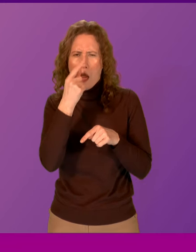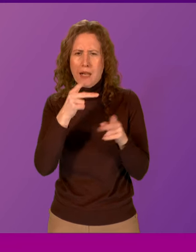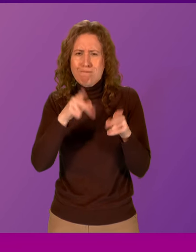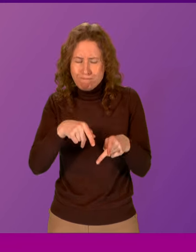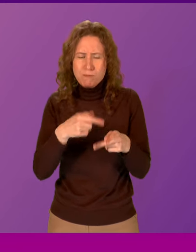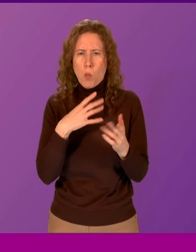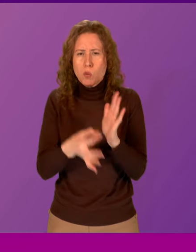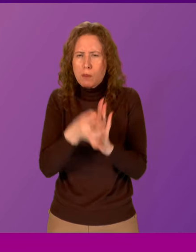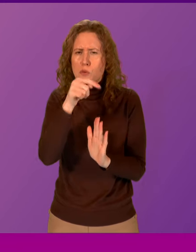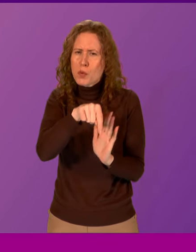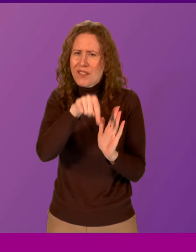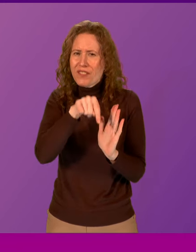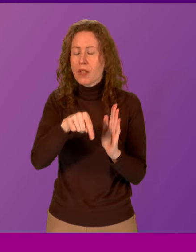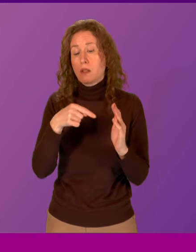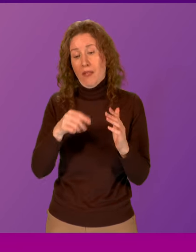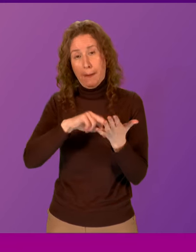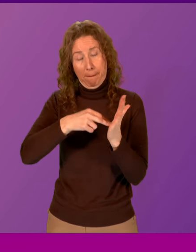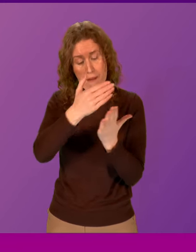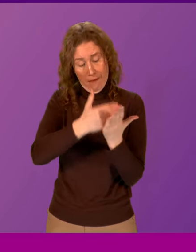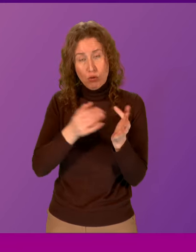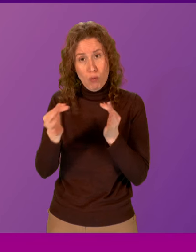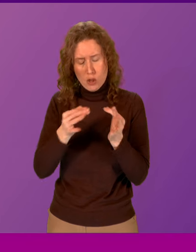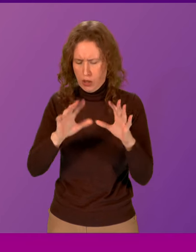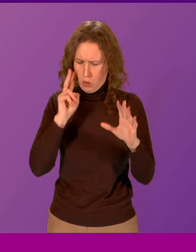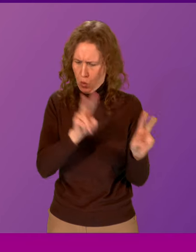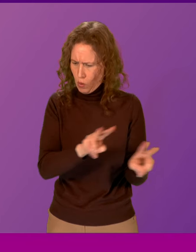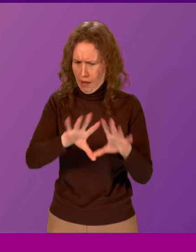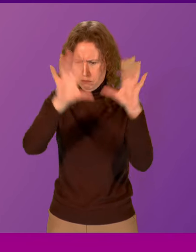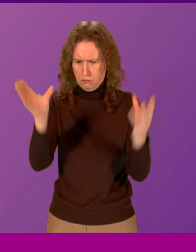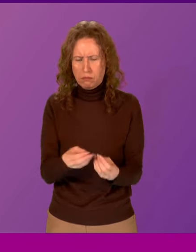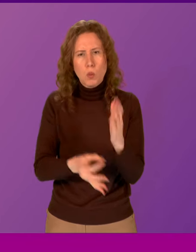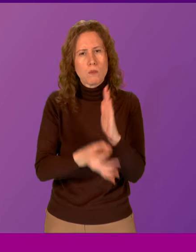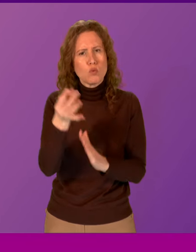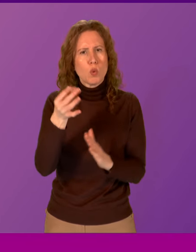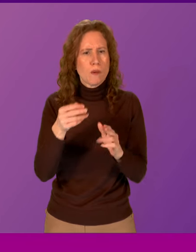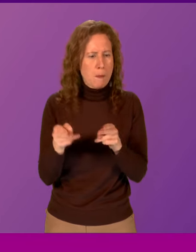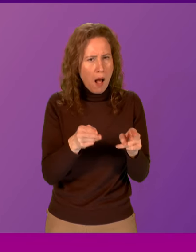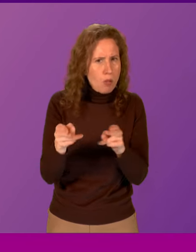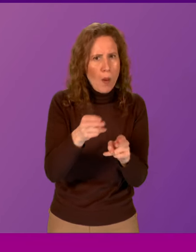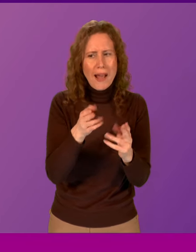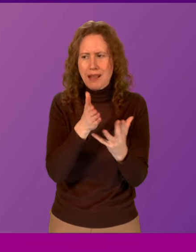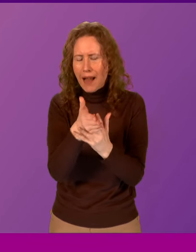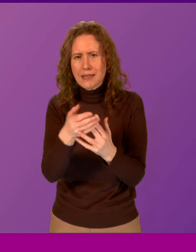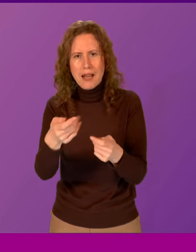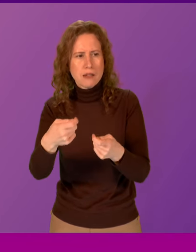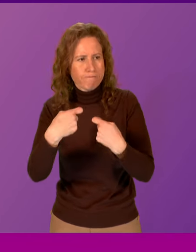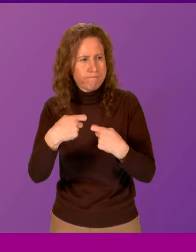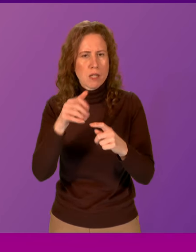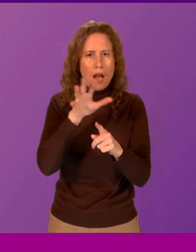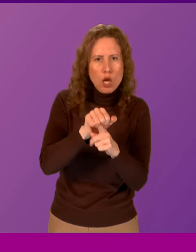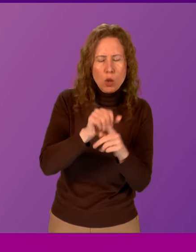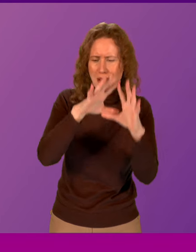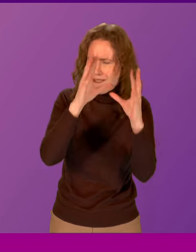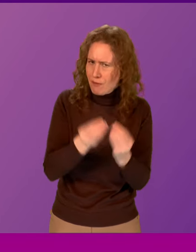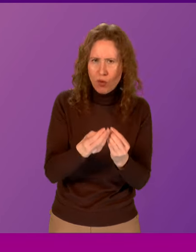and the plan take a comprehensive approach to improving patient pathways in cancer from prevention and diagnosis right the way through